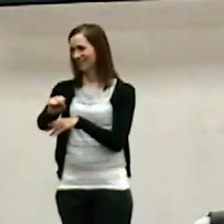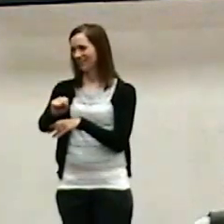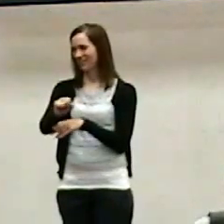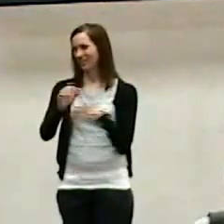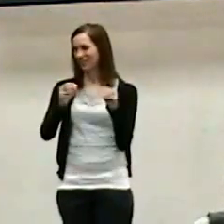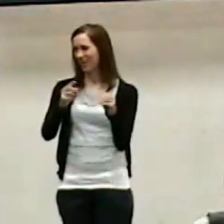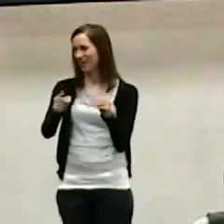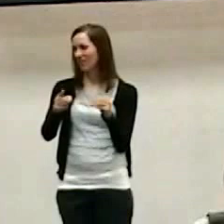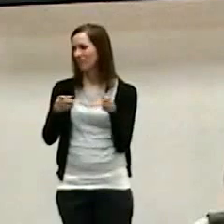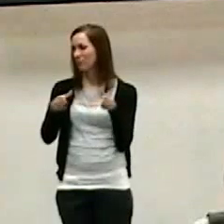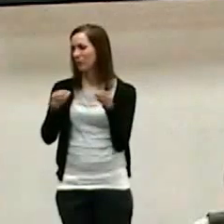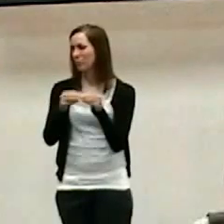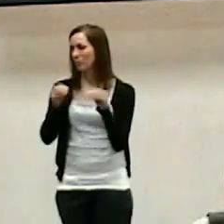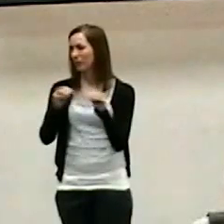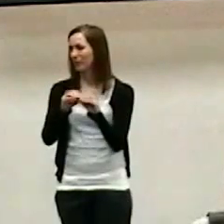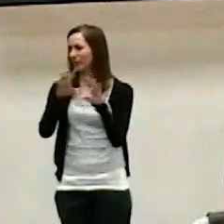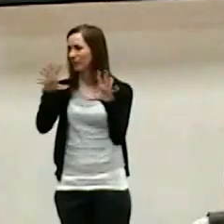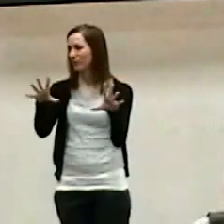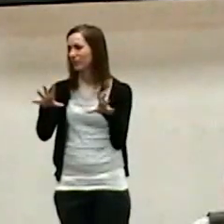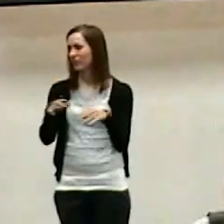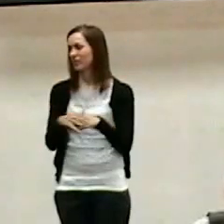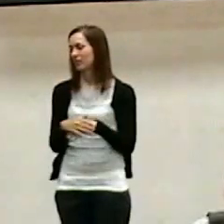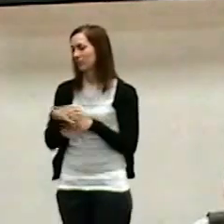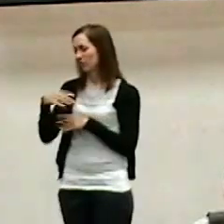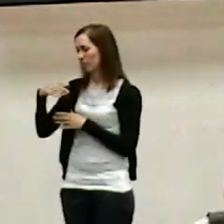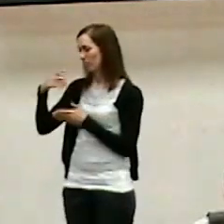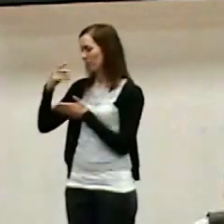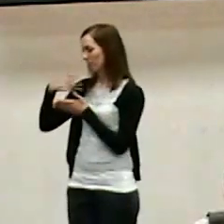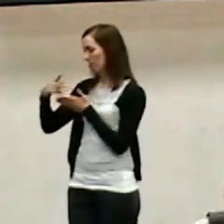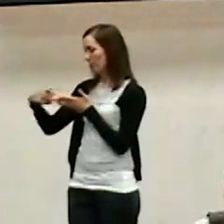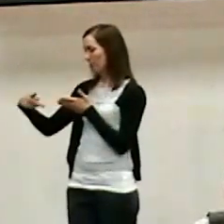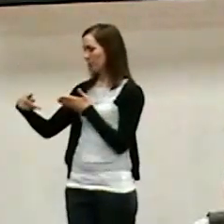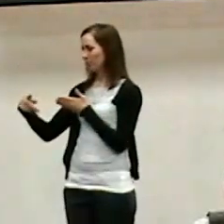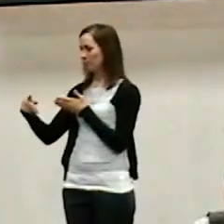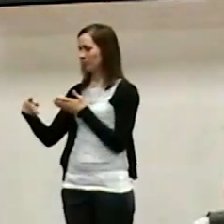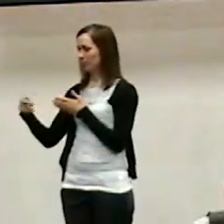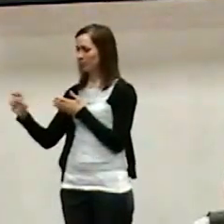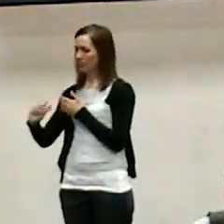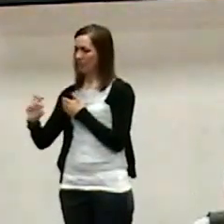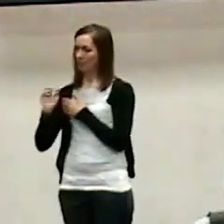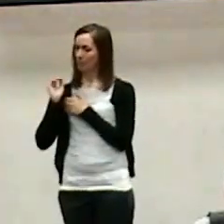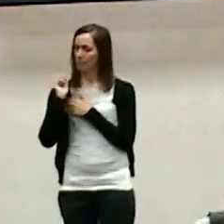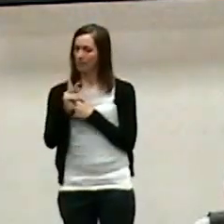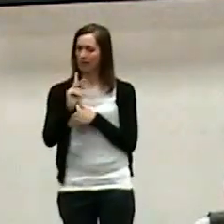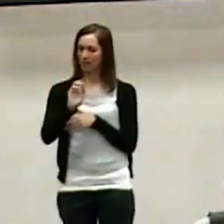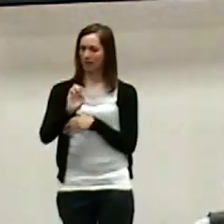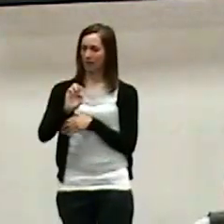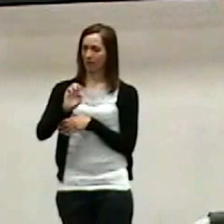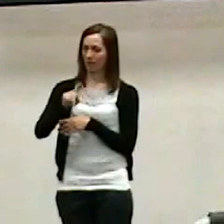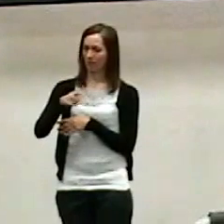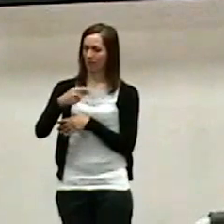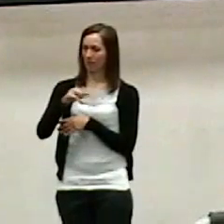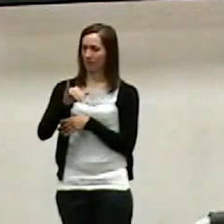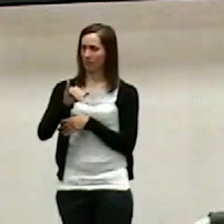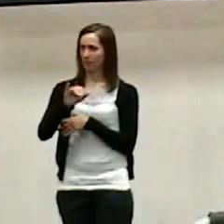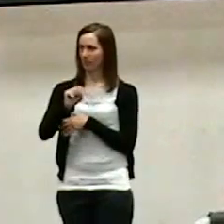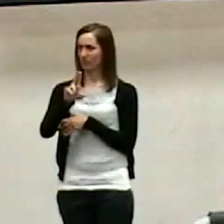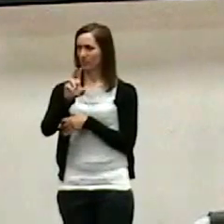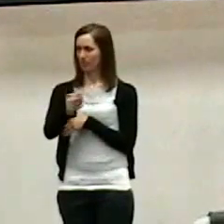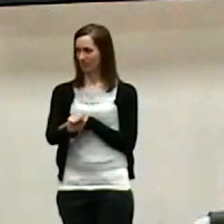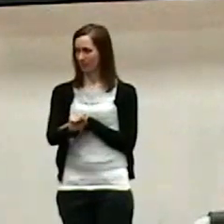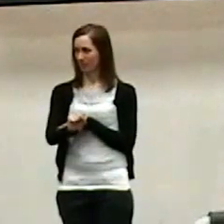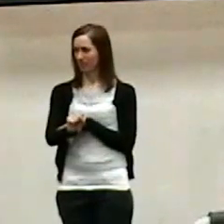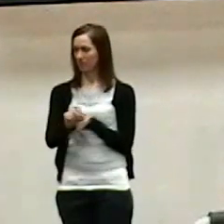And he runs into a group when Paul comes back into town. When Paul comes to Ephesus. He runs into a group that I believe was initially taught by Apollos.